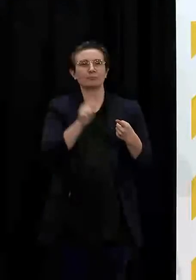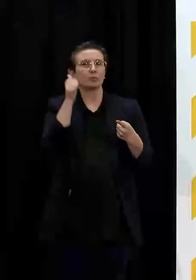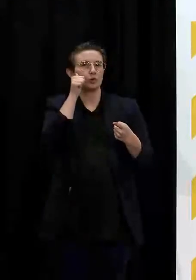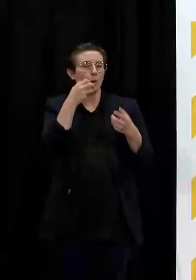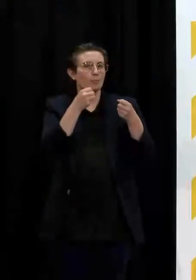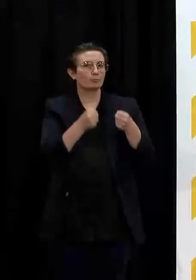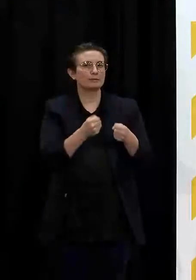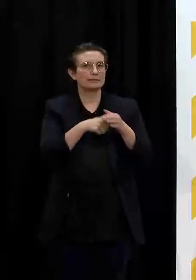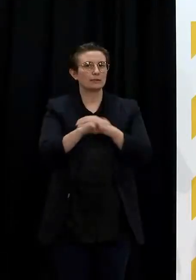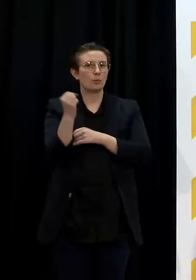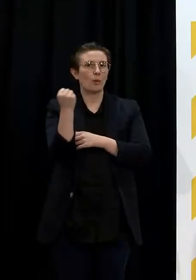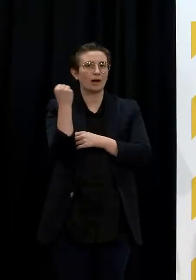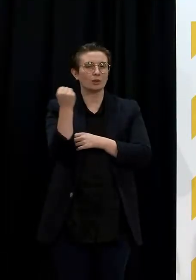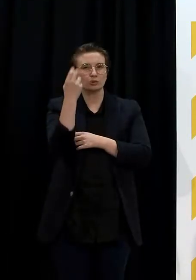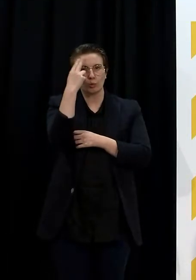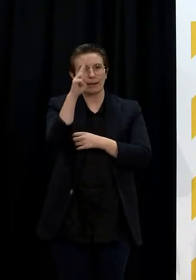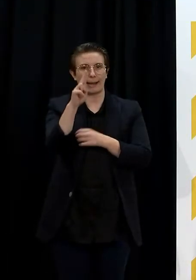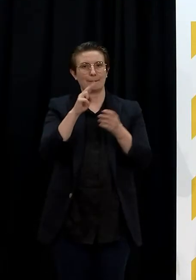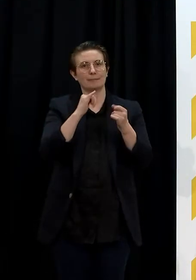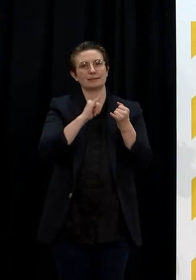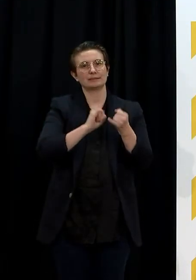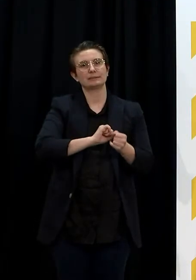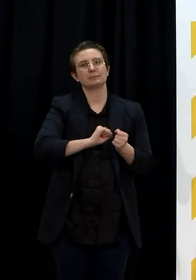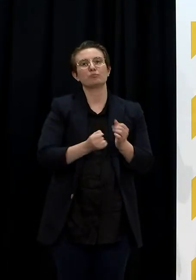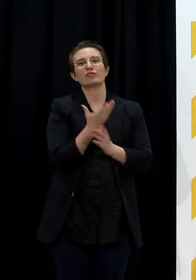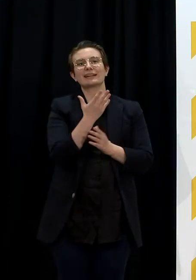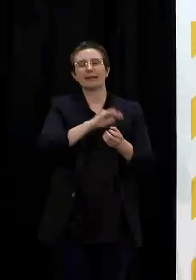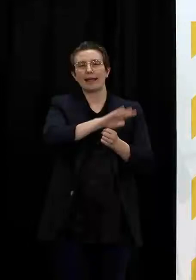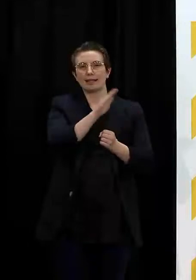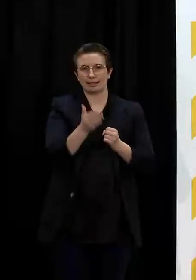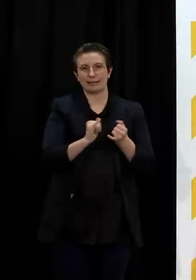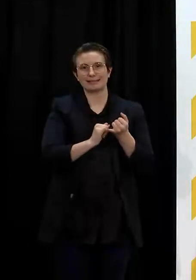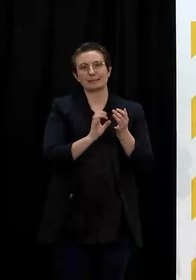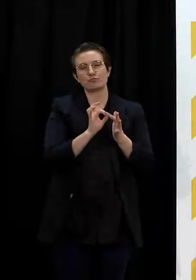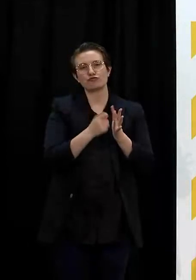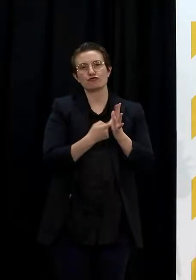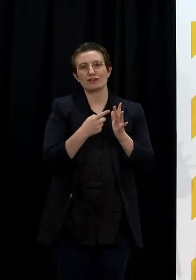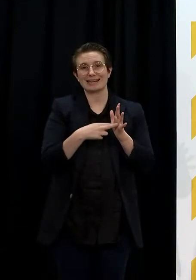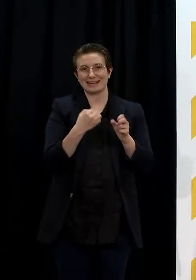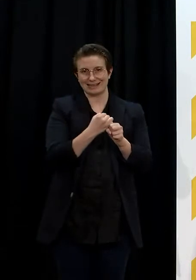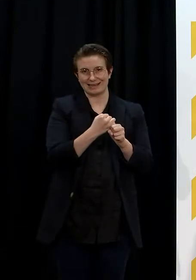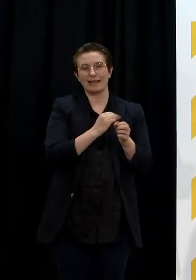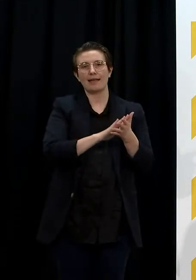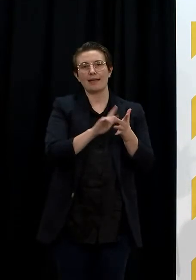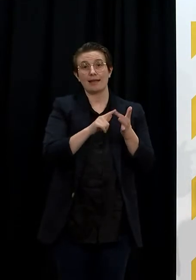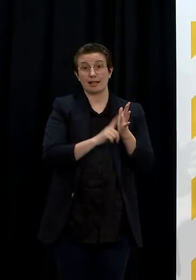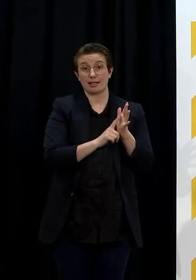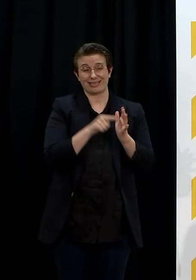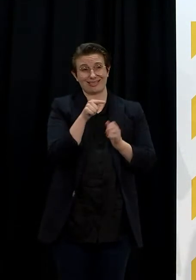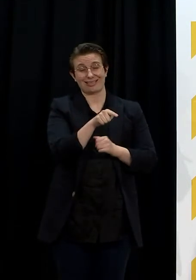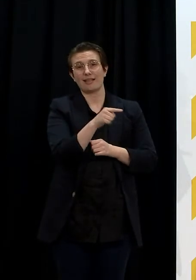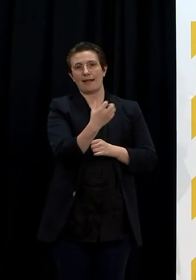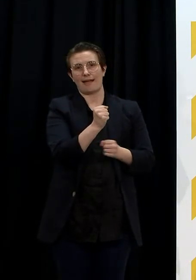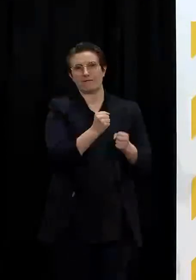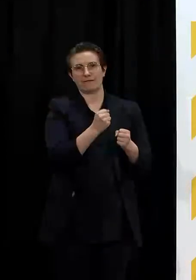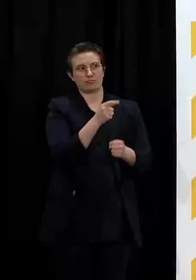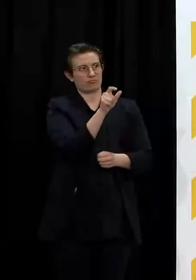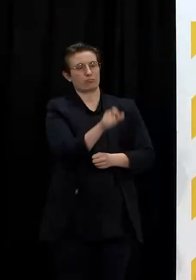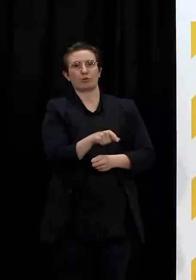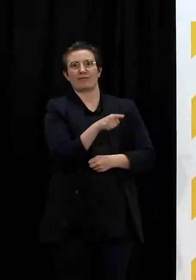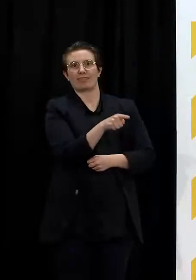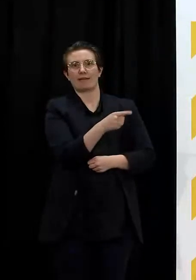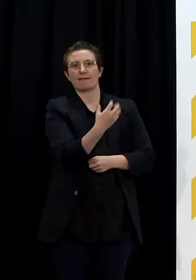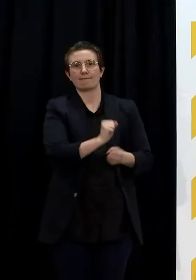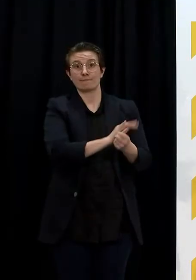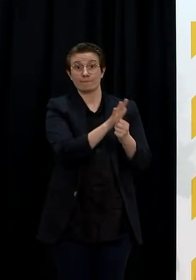facility a couple of days ago. Negative results have been received from subsequent swabs taken from this worker and so